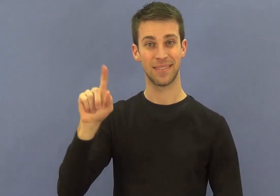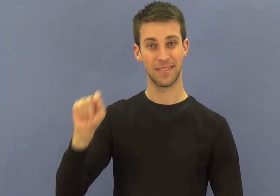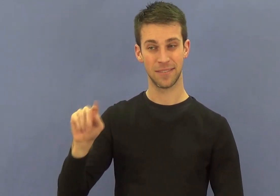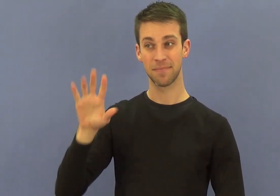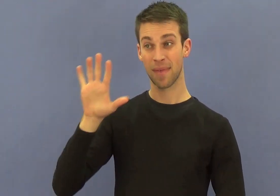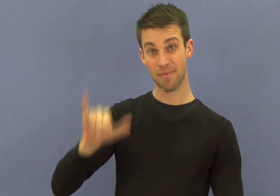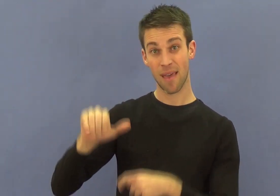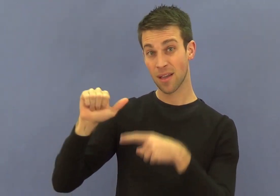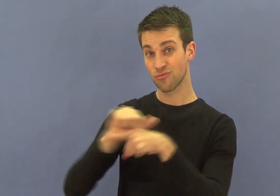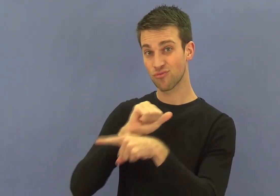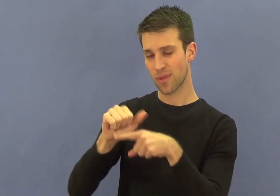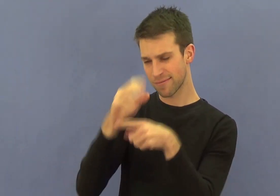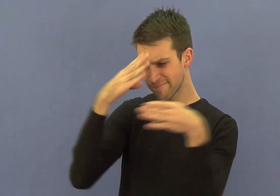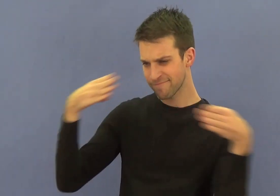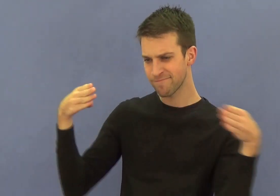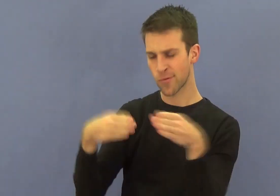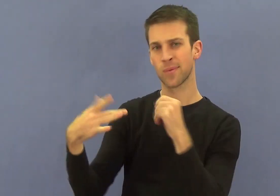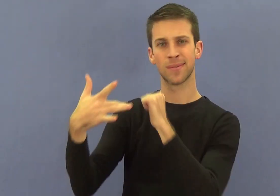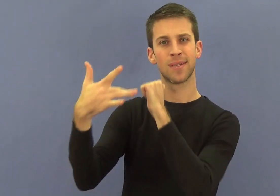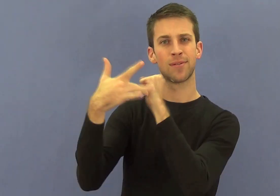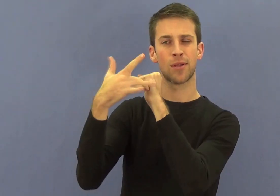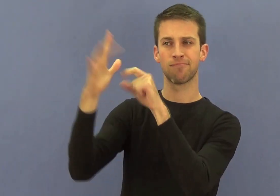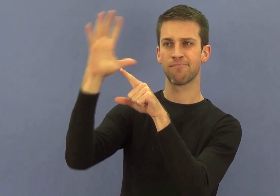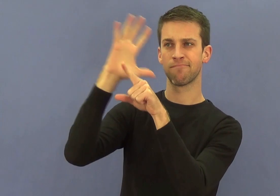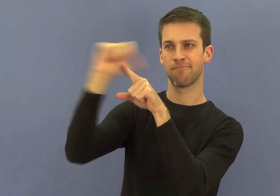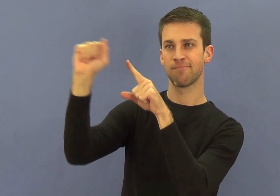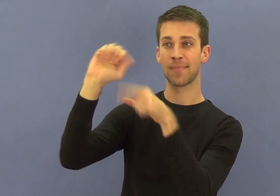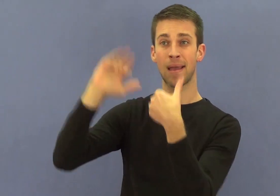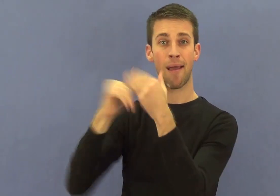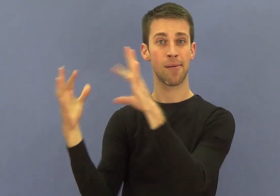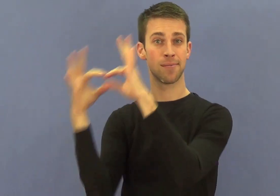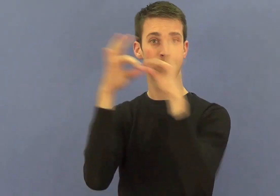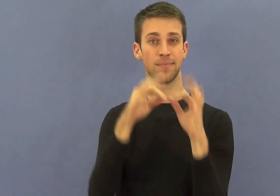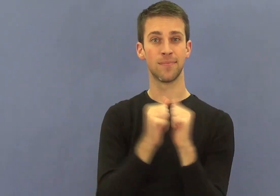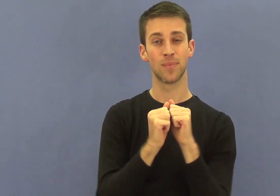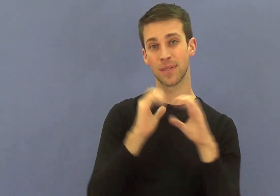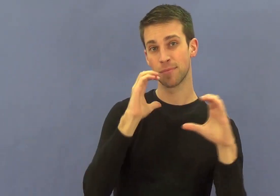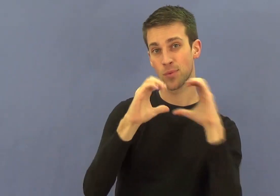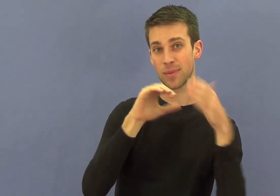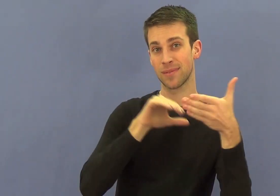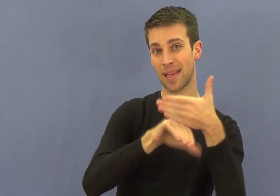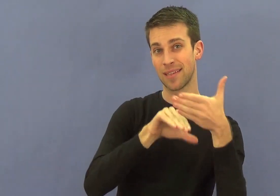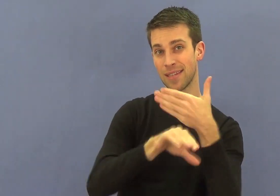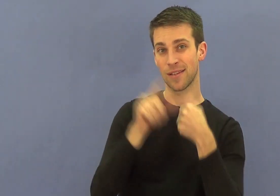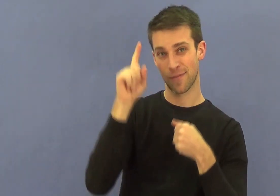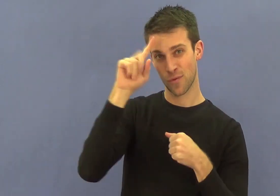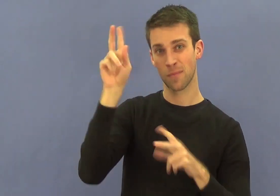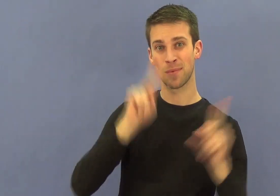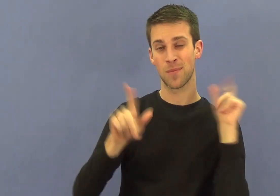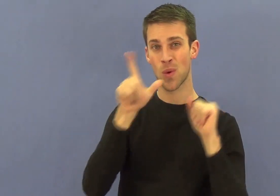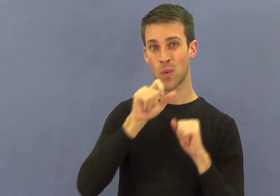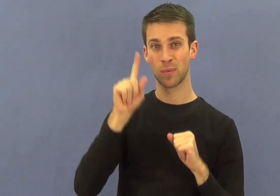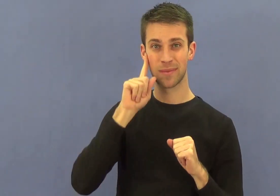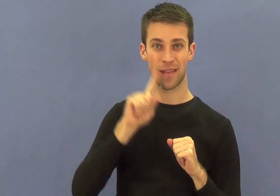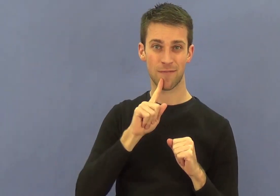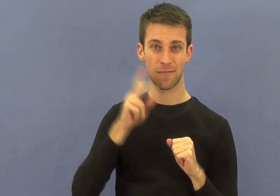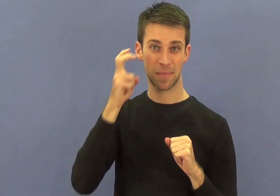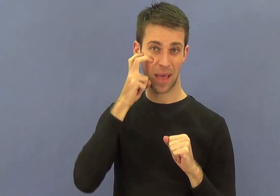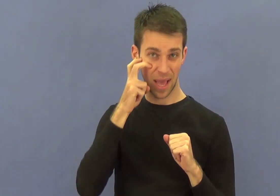The staff at Helen Keller National Center realized that many interpreters and participants lacked knowledge